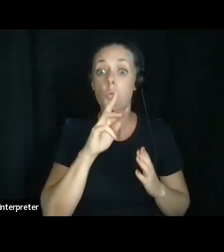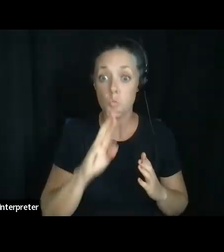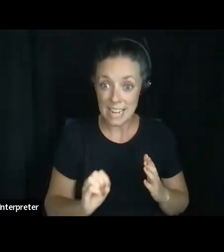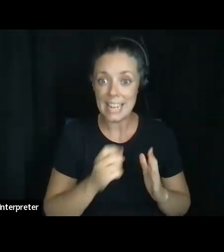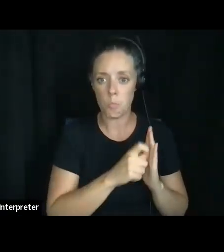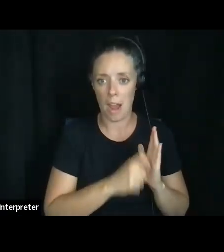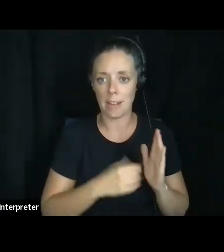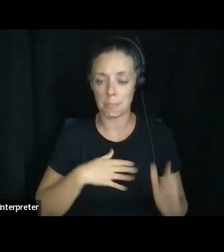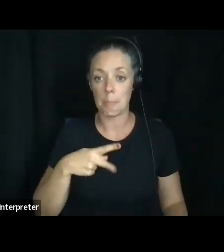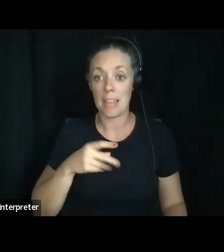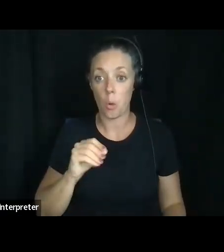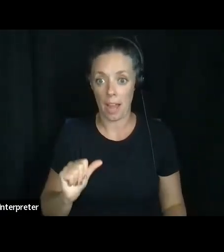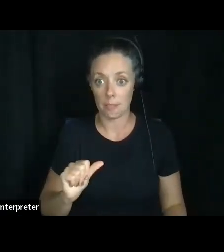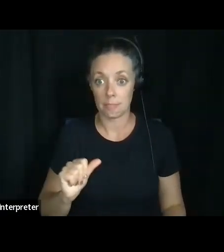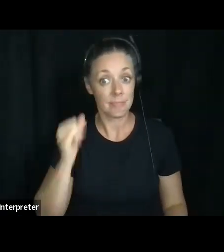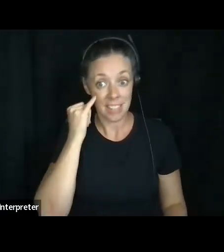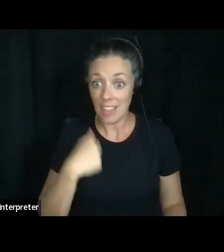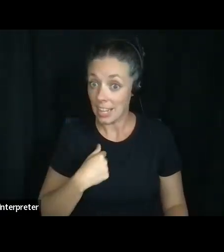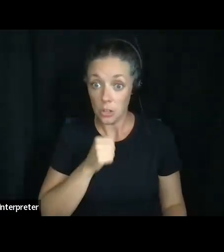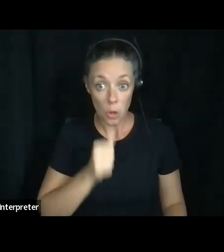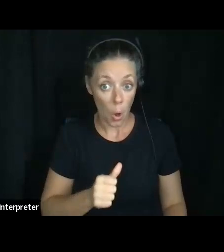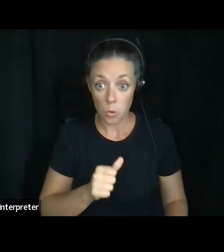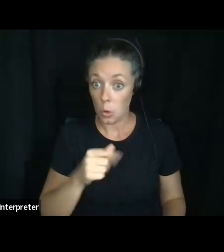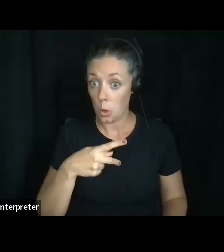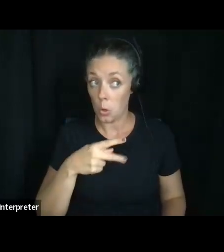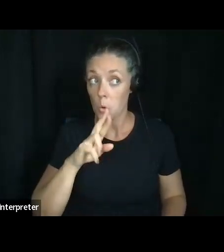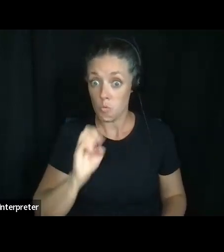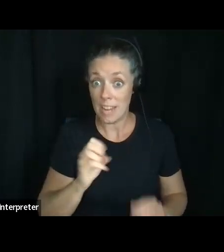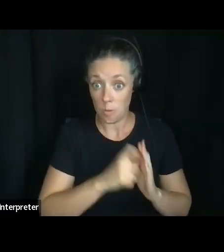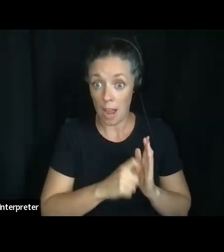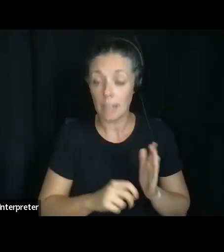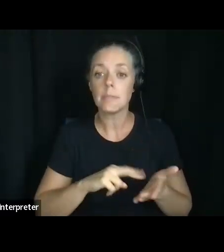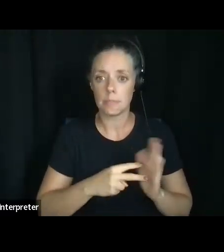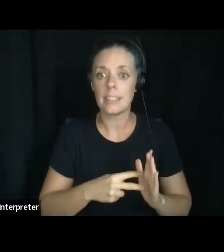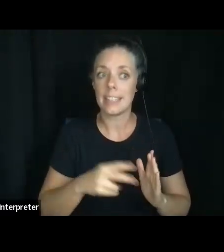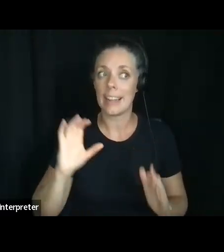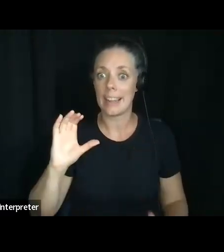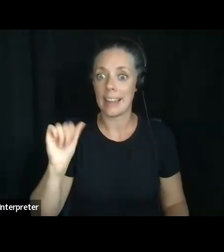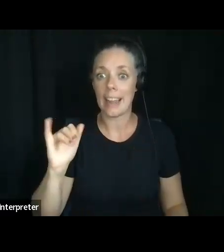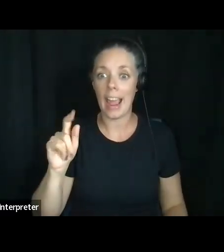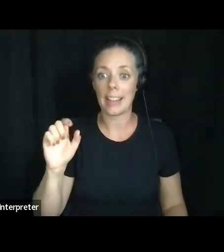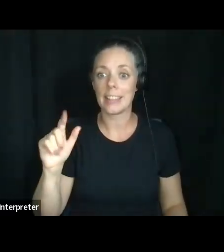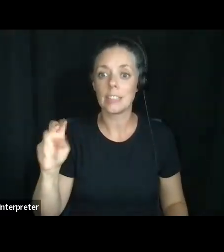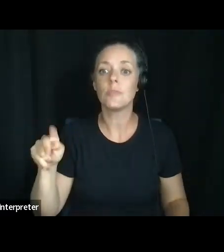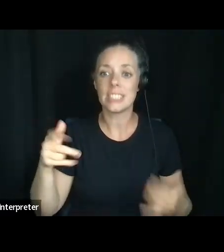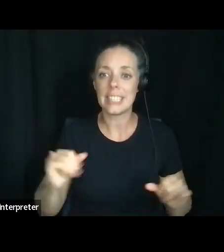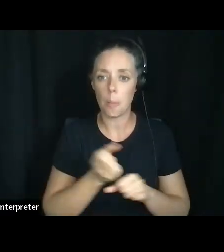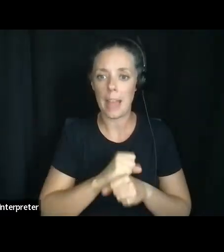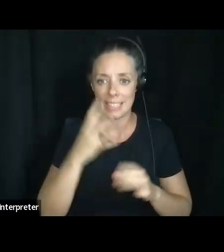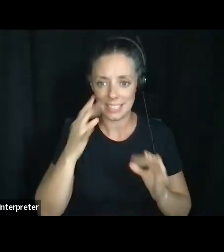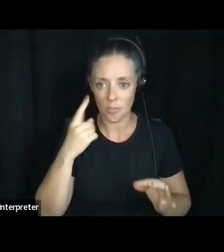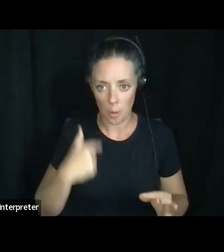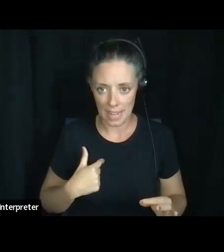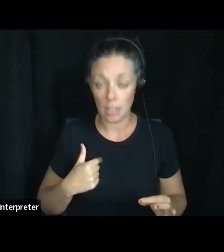don't rewrite it, um, and something happens to me, then Caitlin's still making decisions for me. So I'm going to want to rewrite that pretty quickly